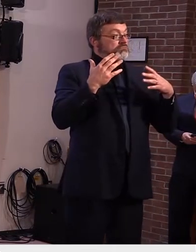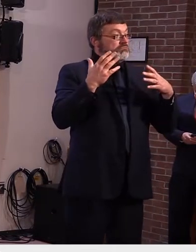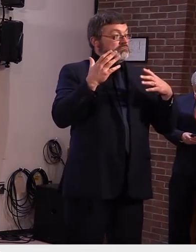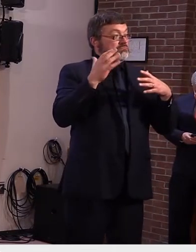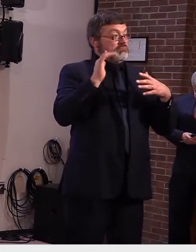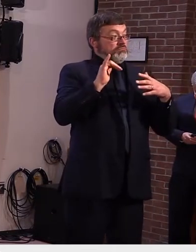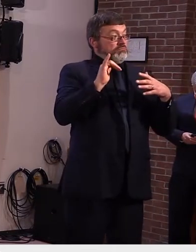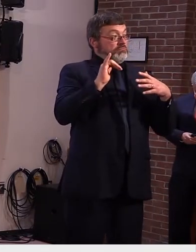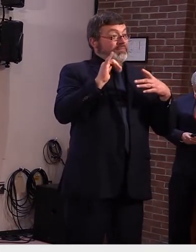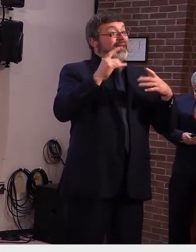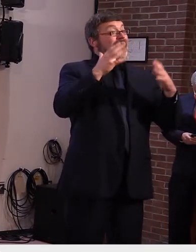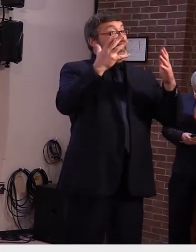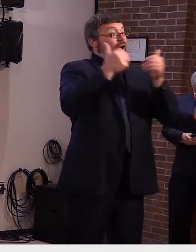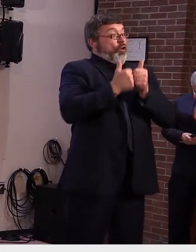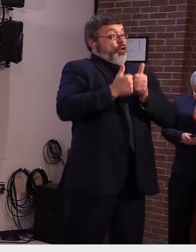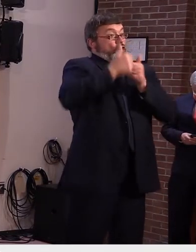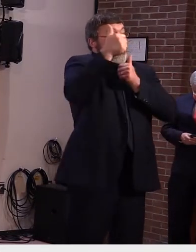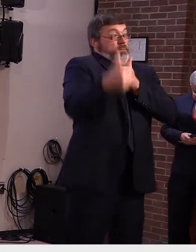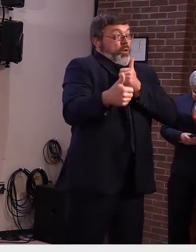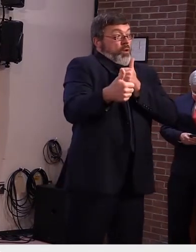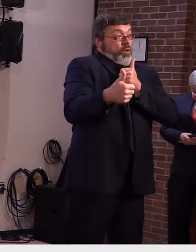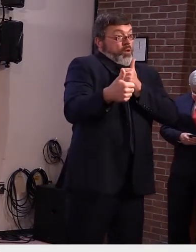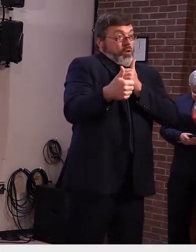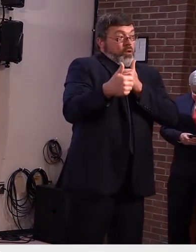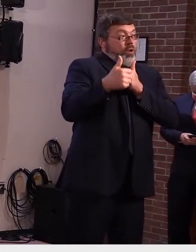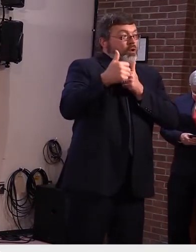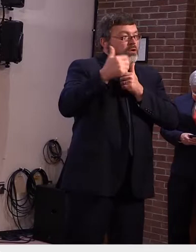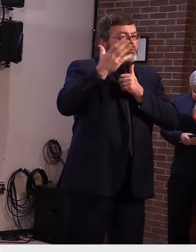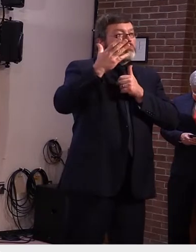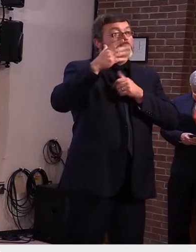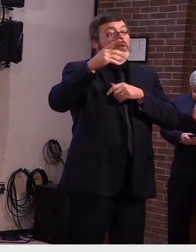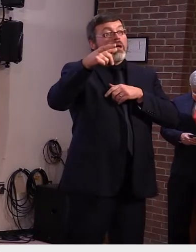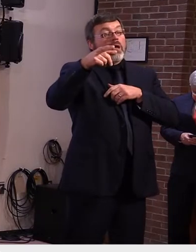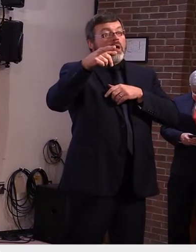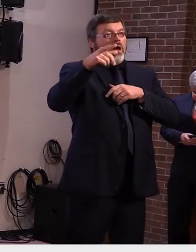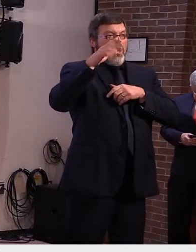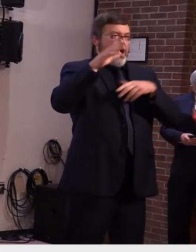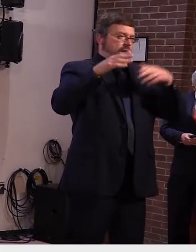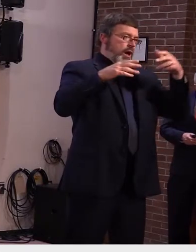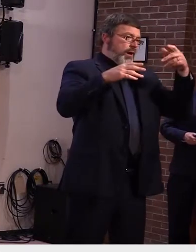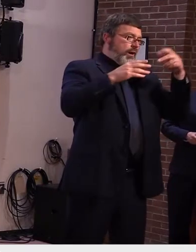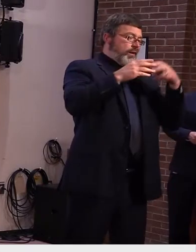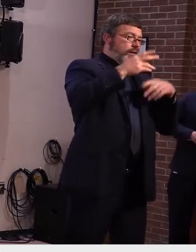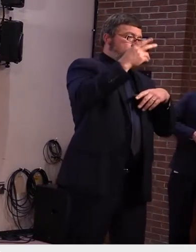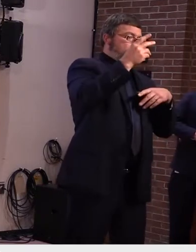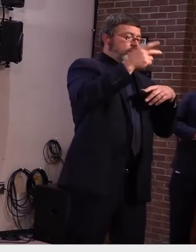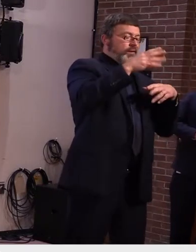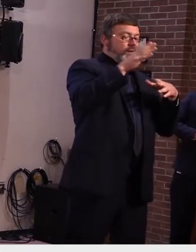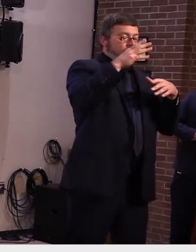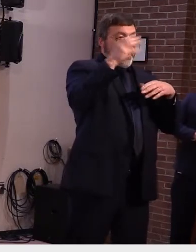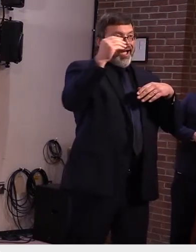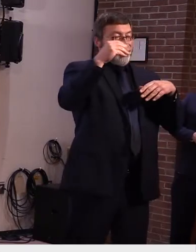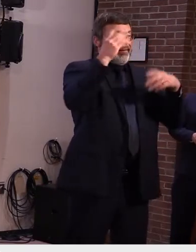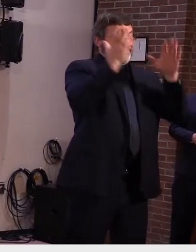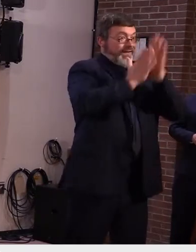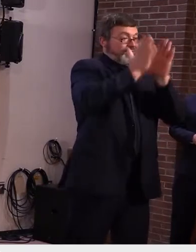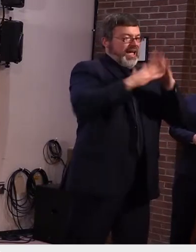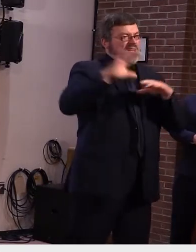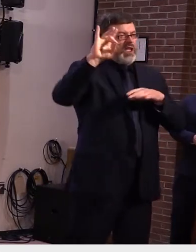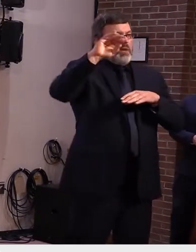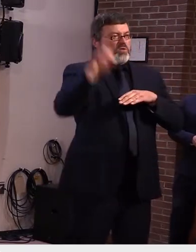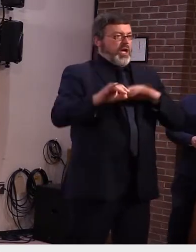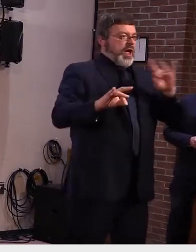70 to 80 percent. Again, these are data from the end of September when we first announced the shift to Step 3,